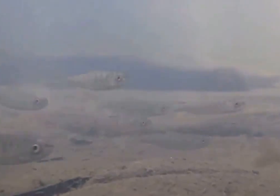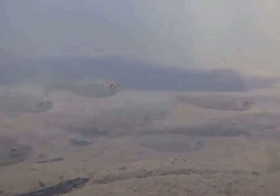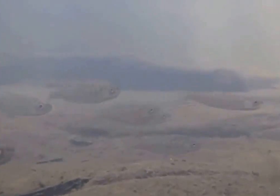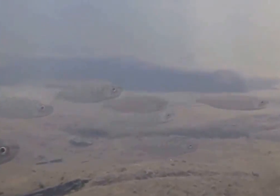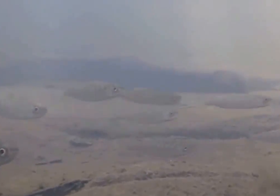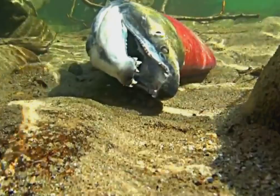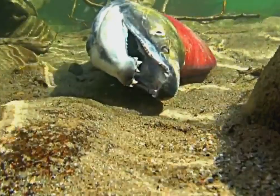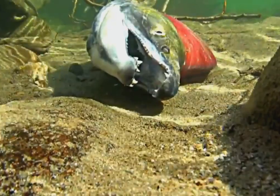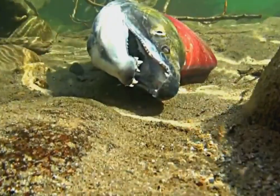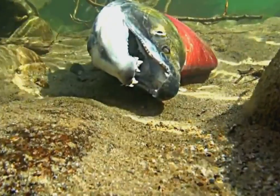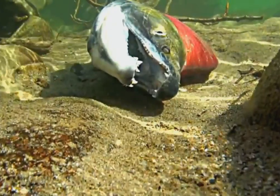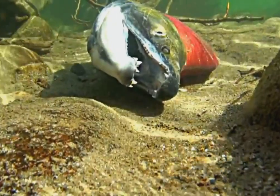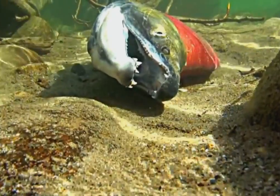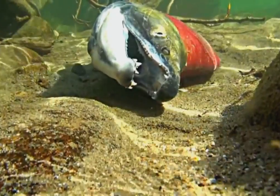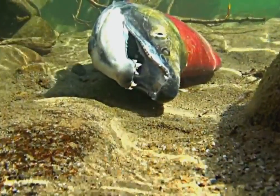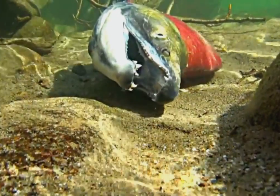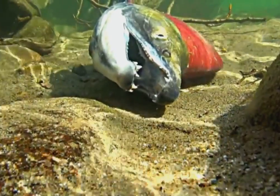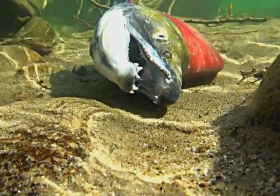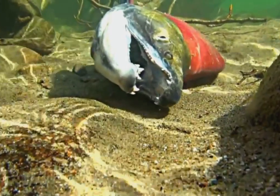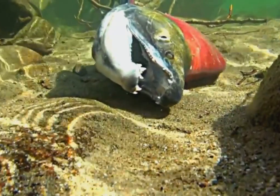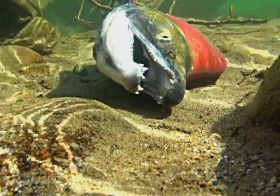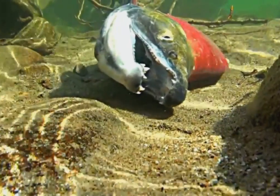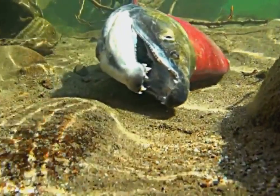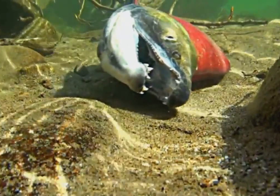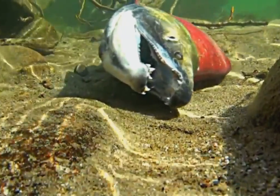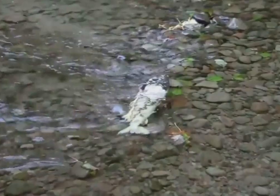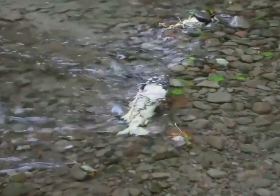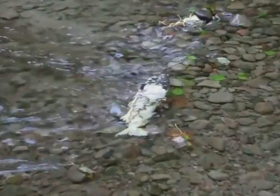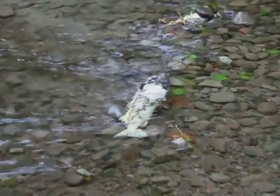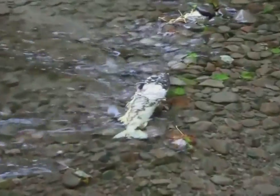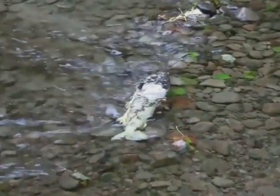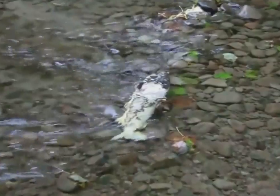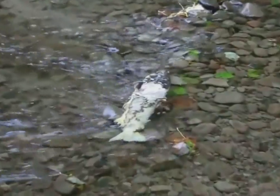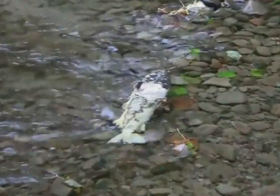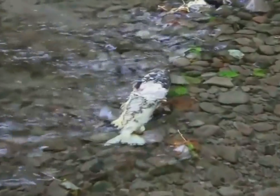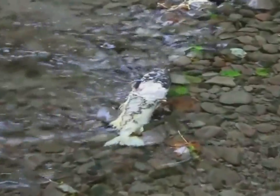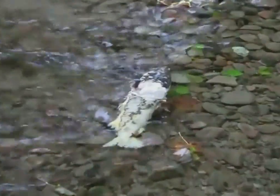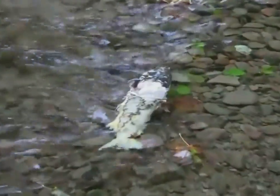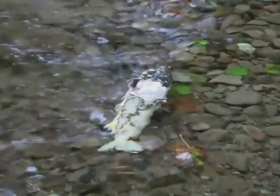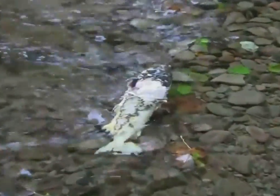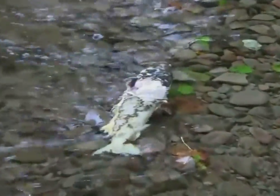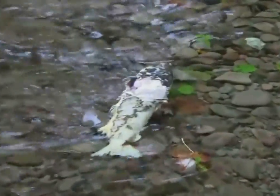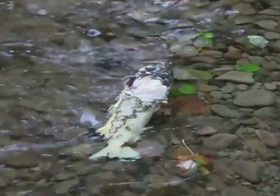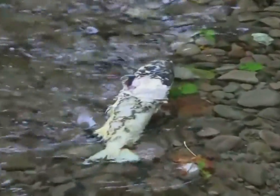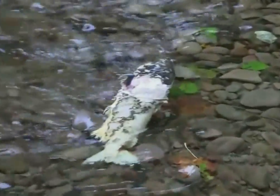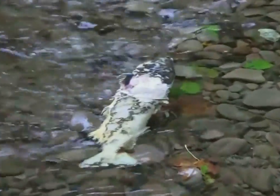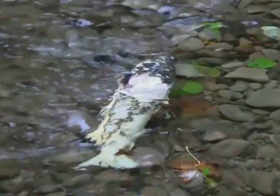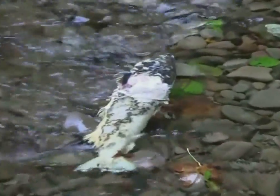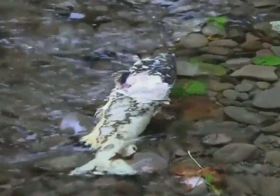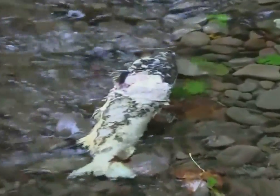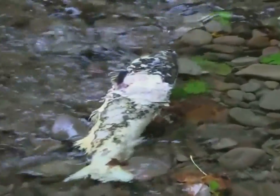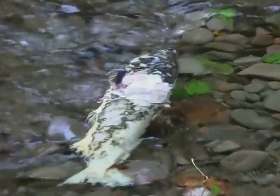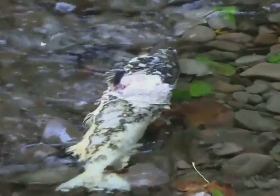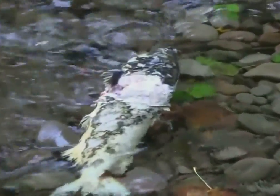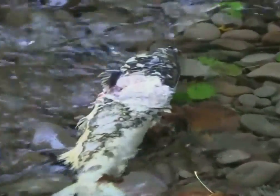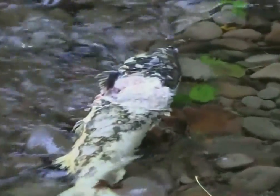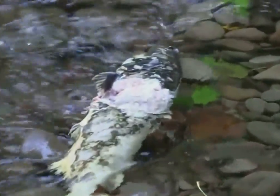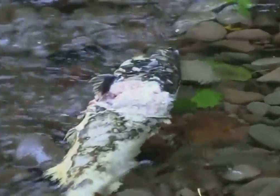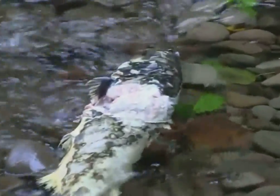the dead carcasses of their parents, or sustenance. This is something we will discuss in a little more detail